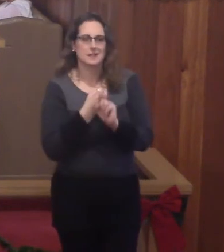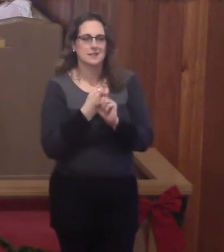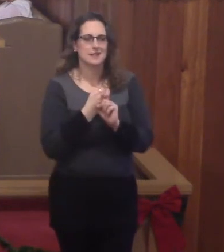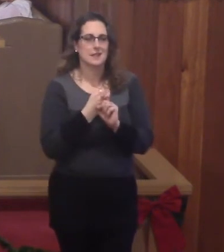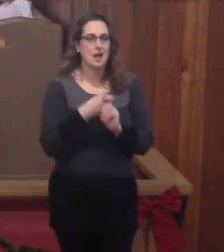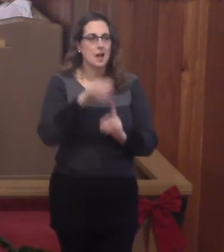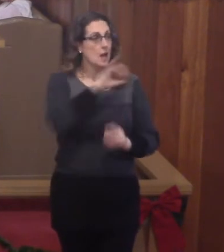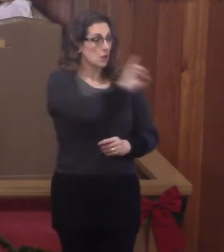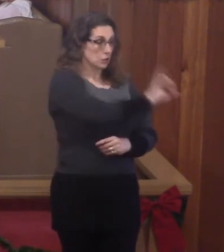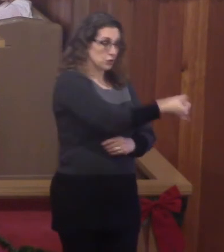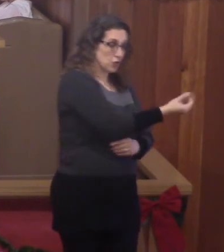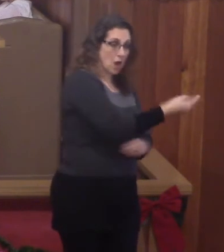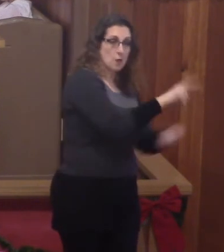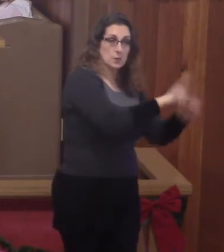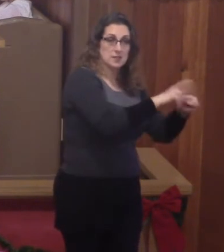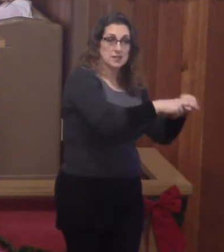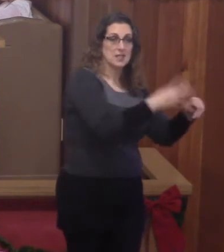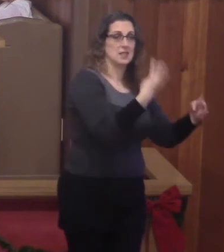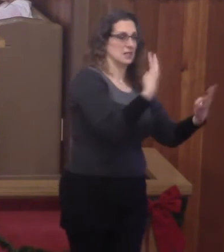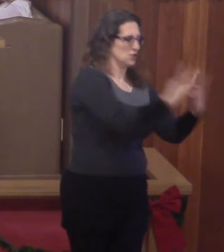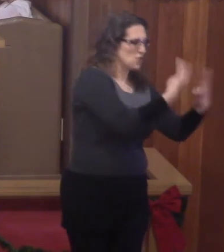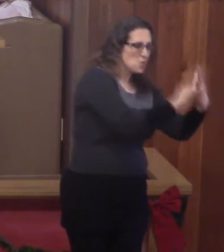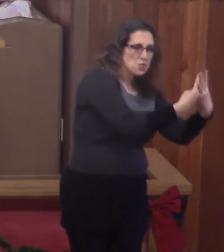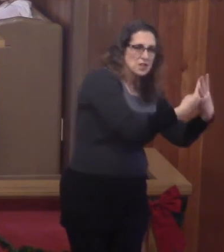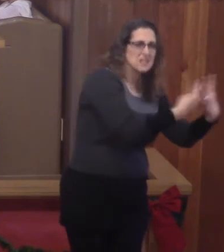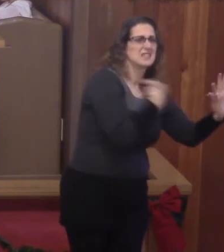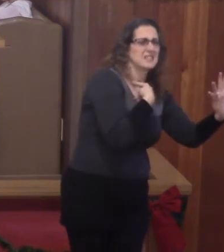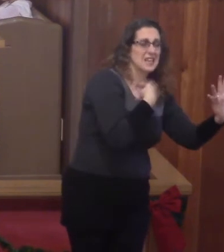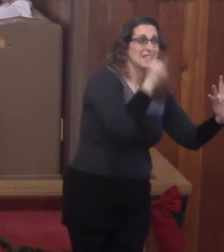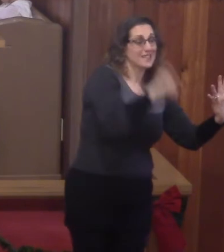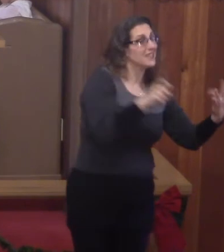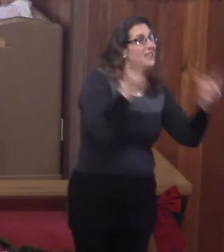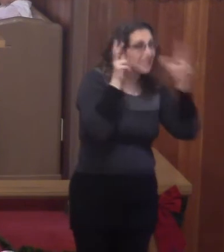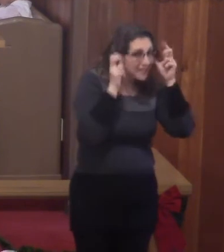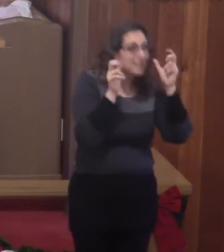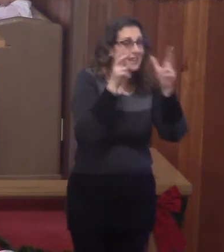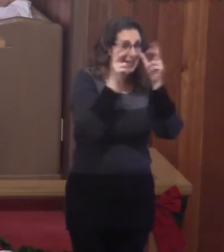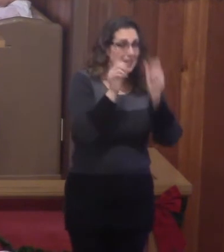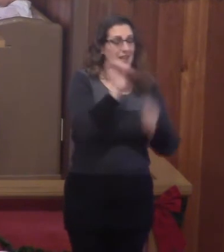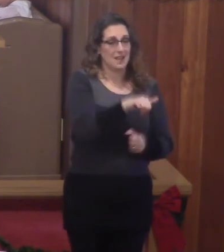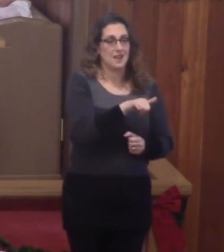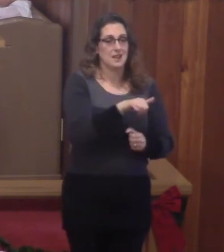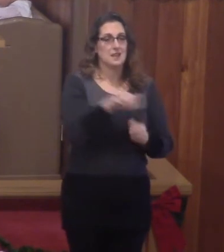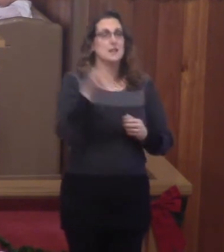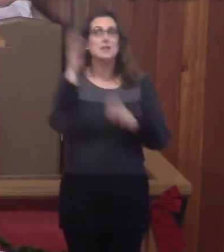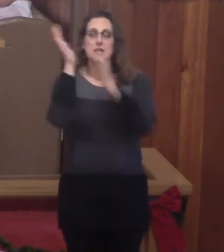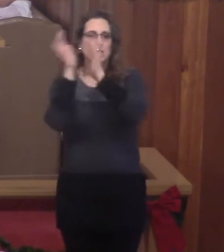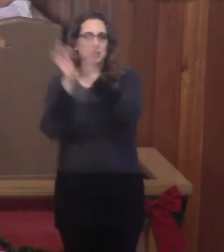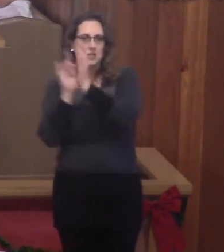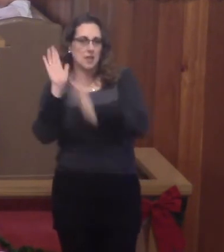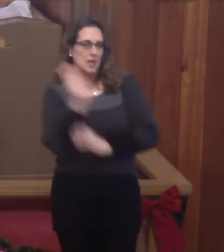John was sitting in that prison cell and needed to hear that. Needed to hear that Jesus is his Savior.